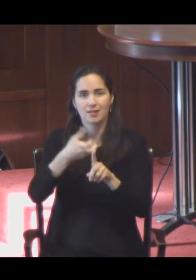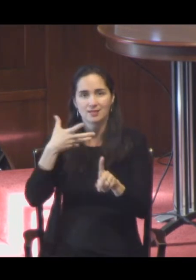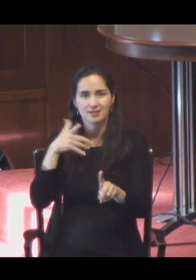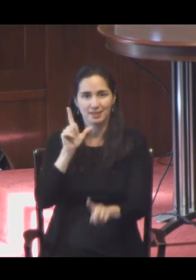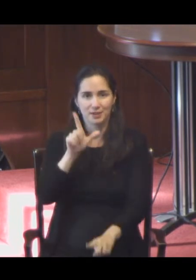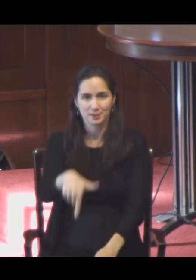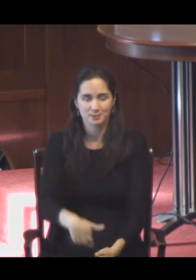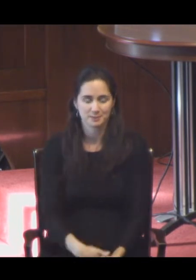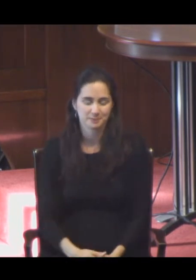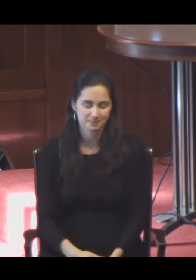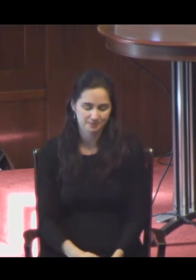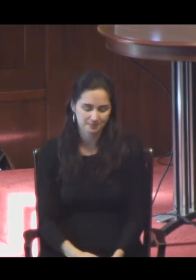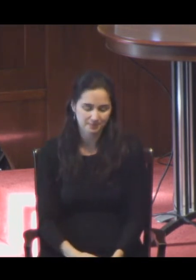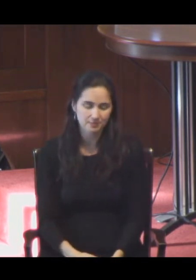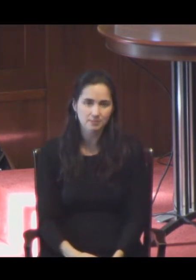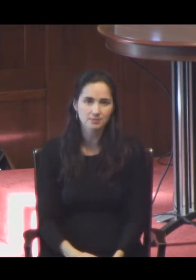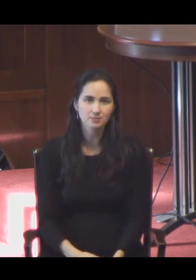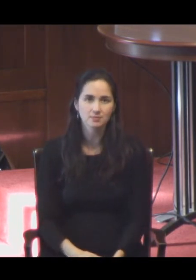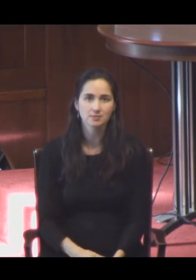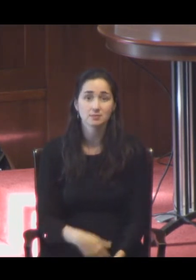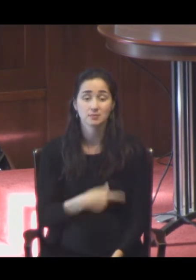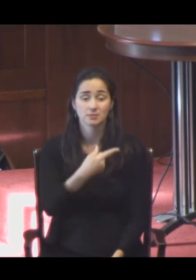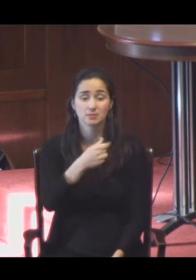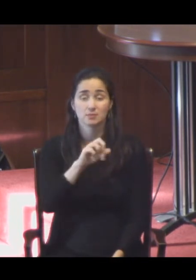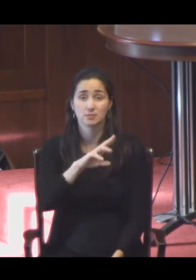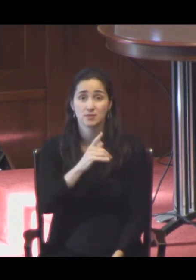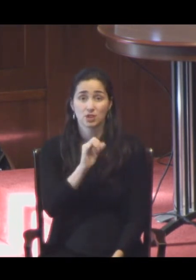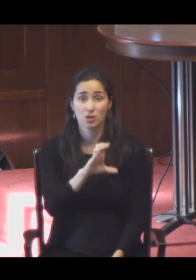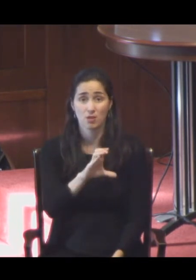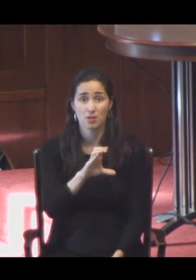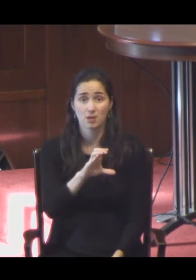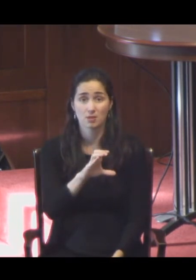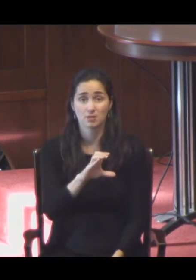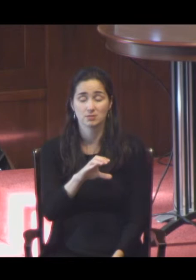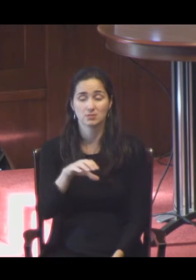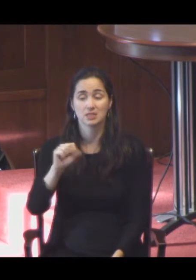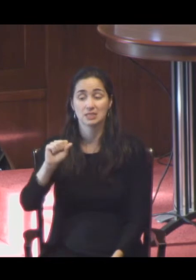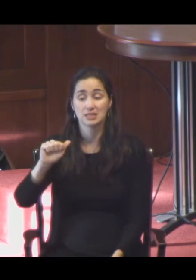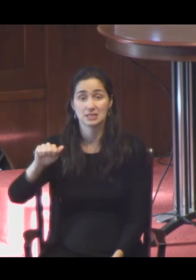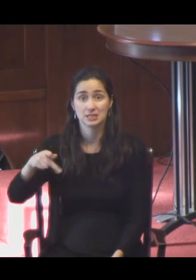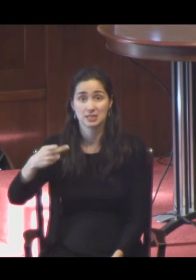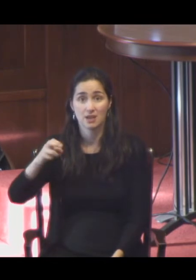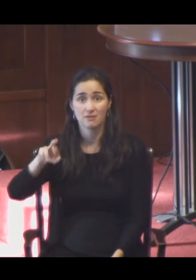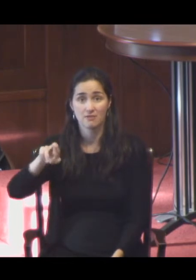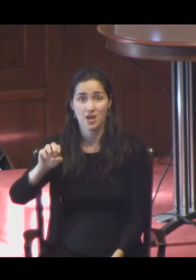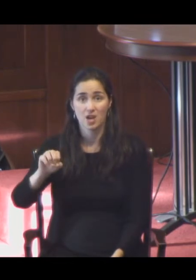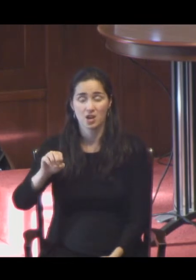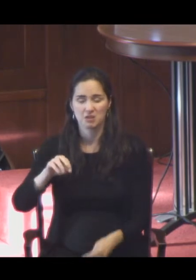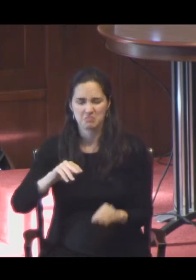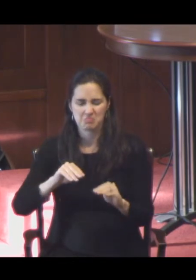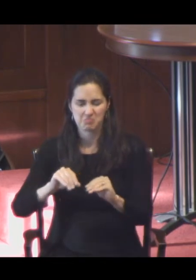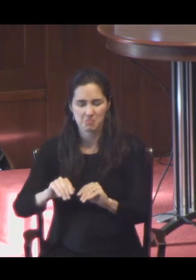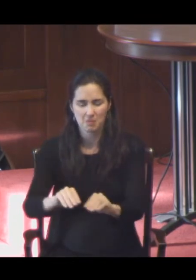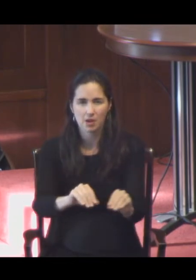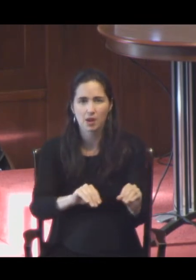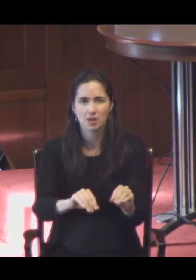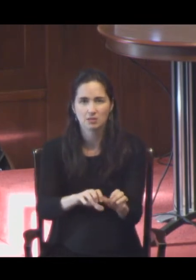says, garlic and sapphires in the mud clot the bedded axletree.